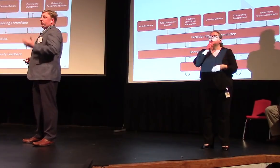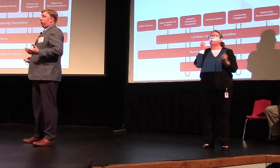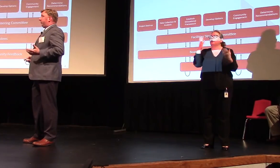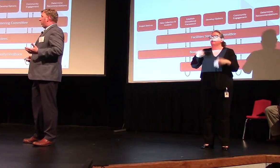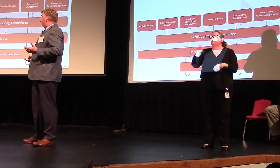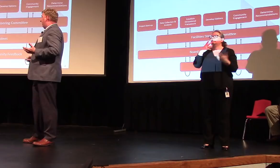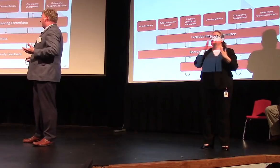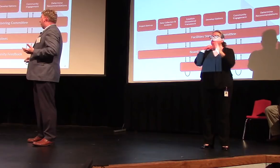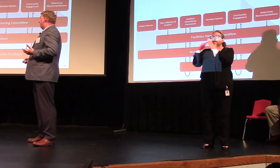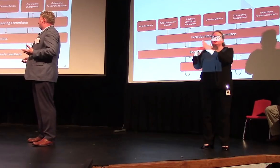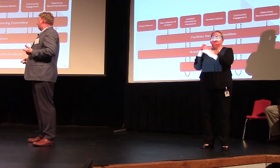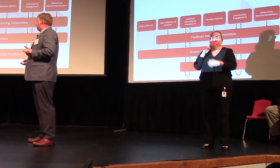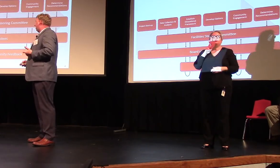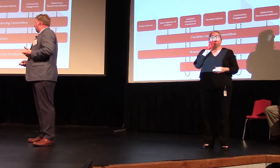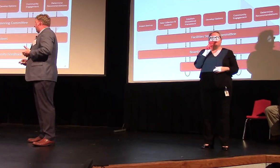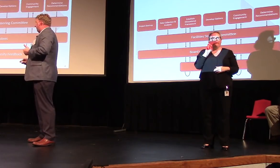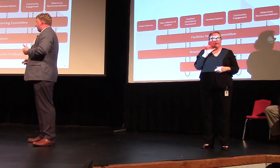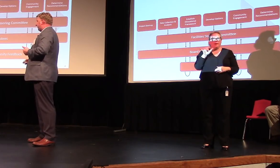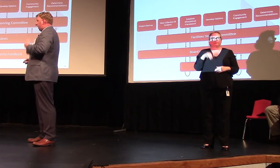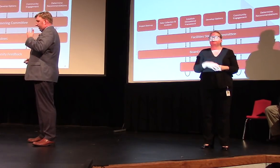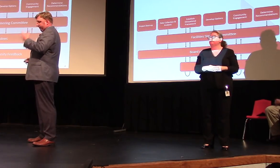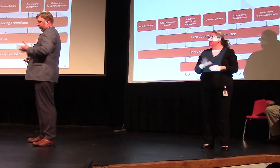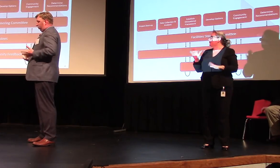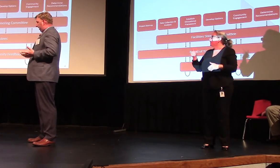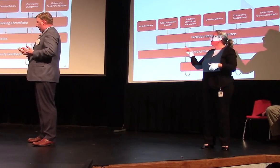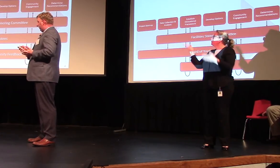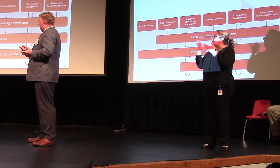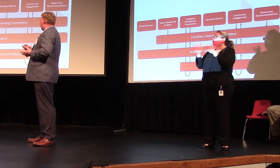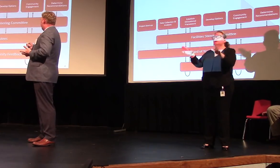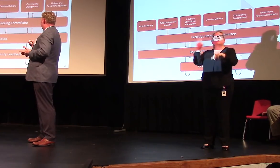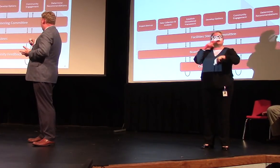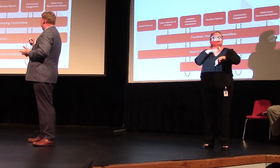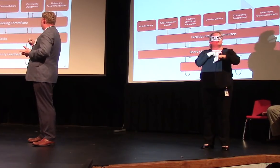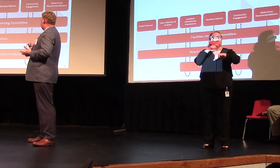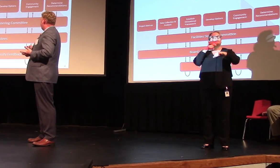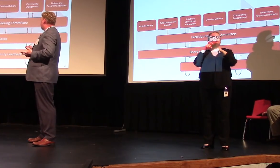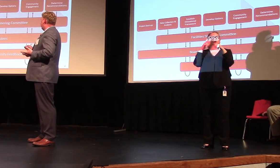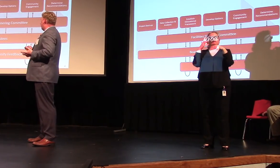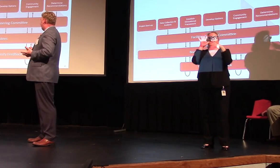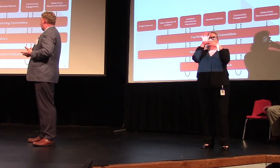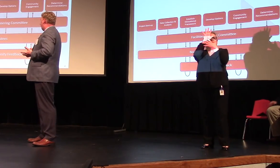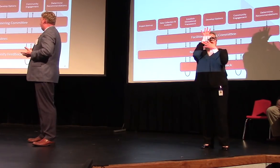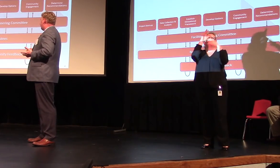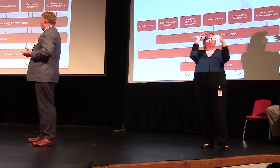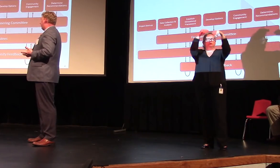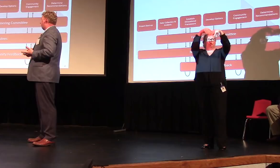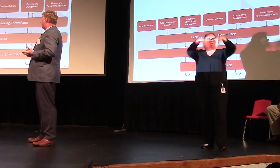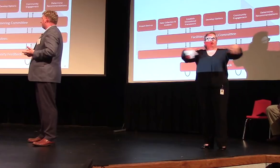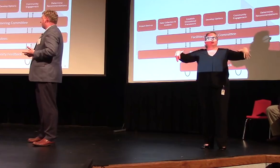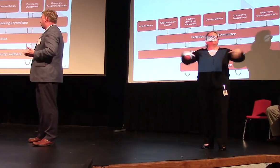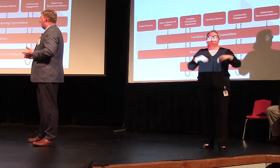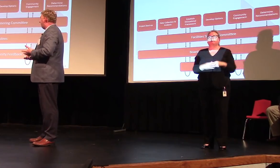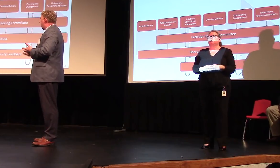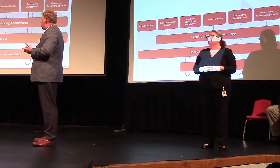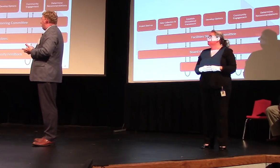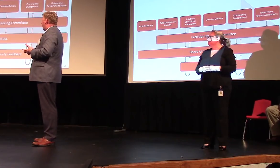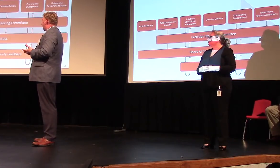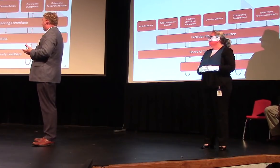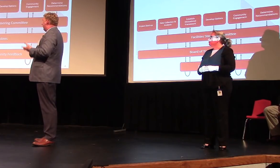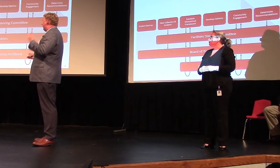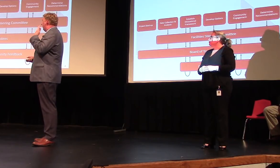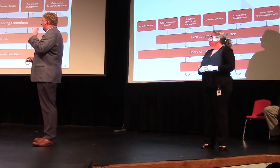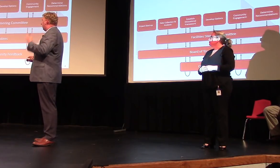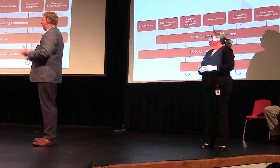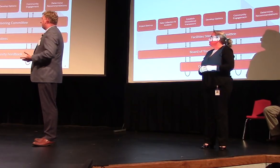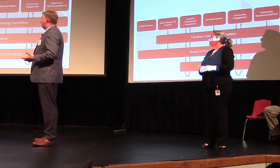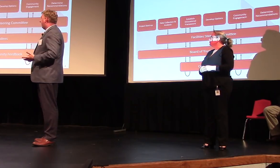This is our overall planning process chart. This is kind of a complicated process but we started off a couple months ago with our project startup. We